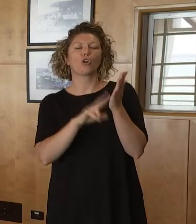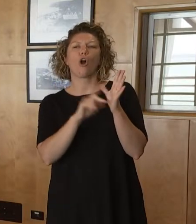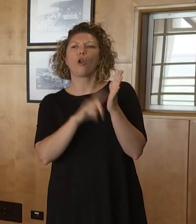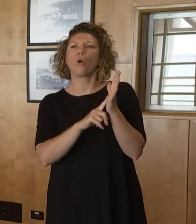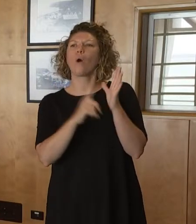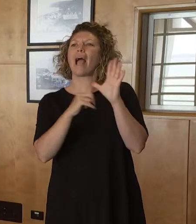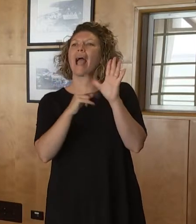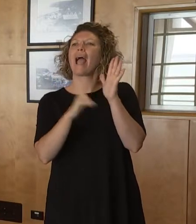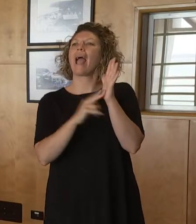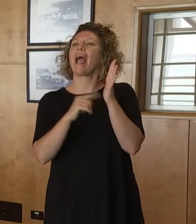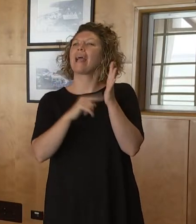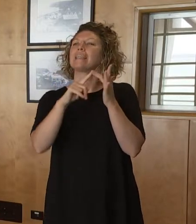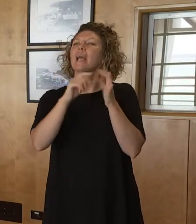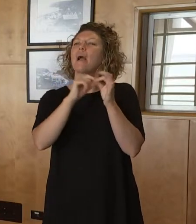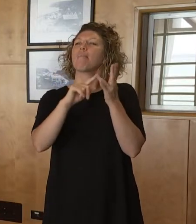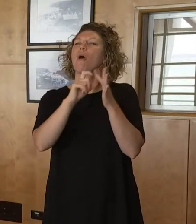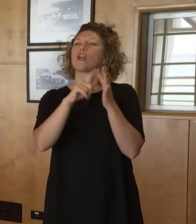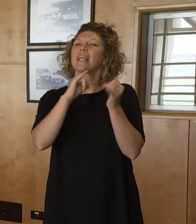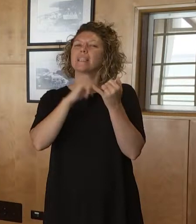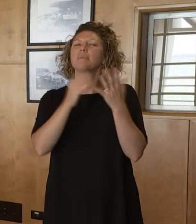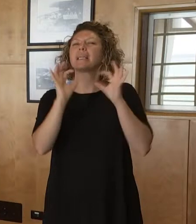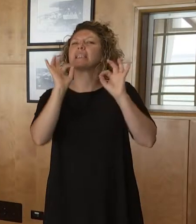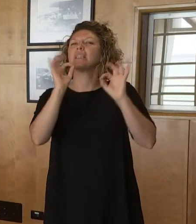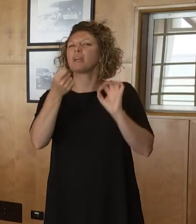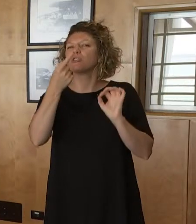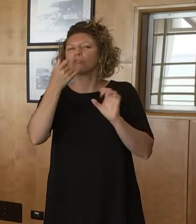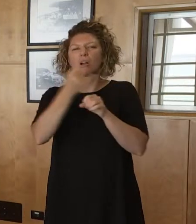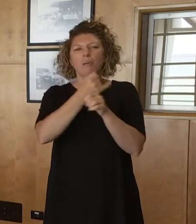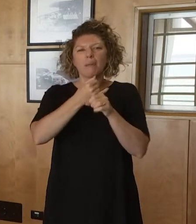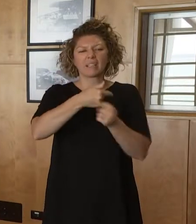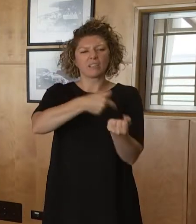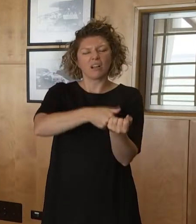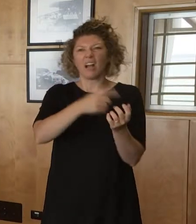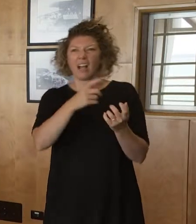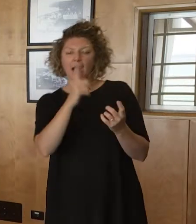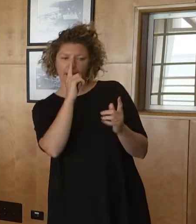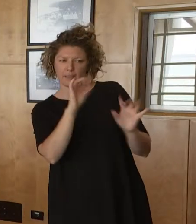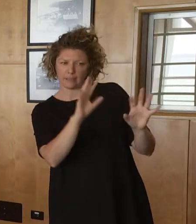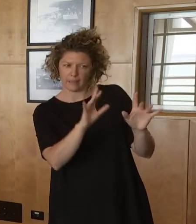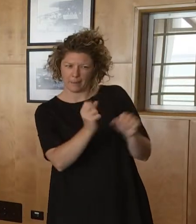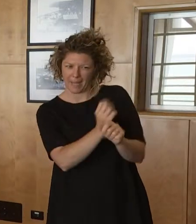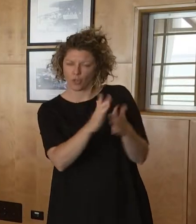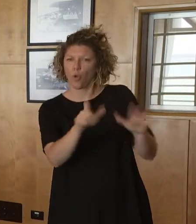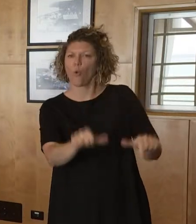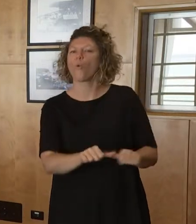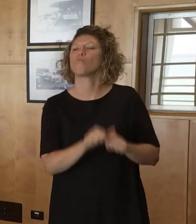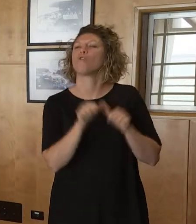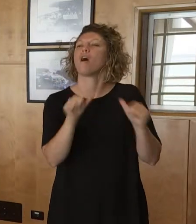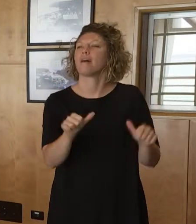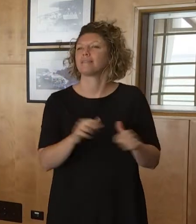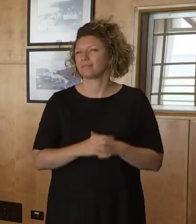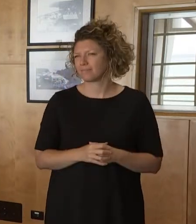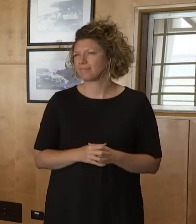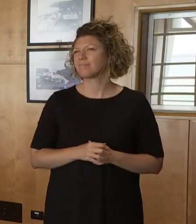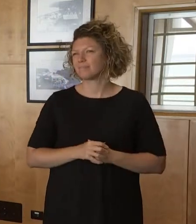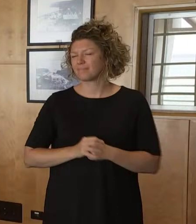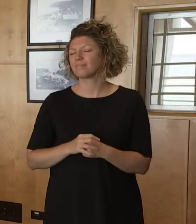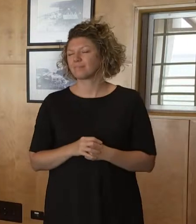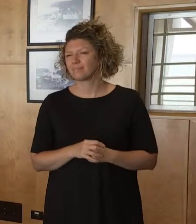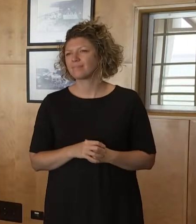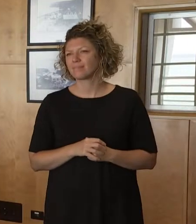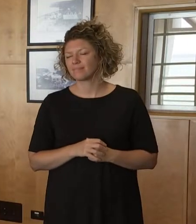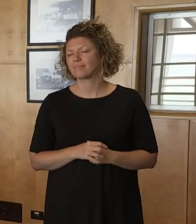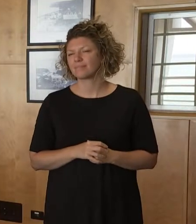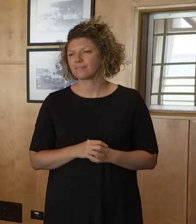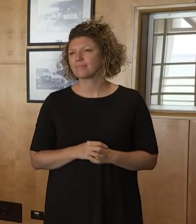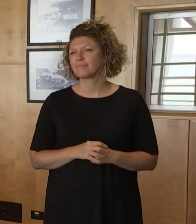hospital. So that's really where our focus is right now. Having said that, we also want to